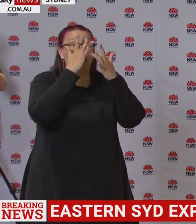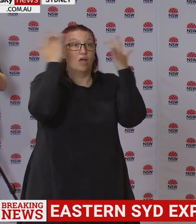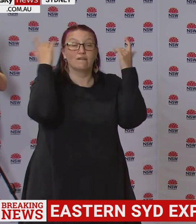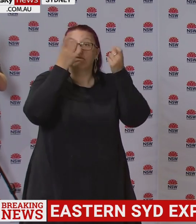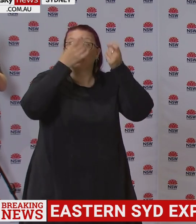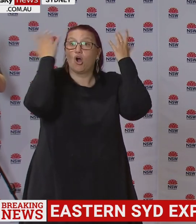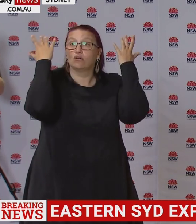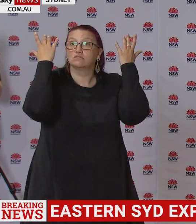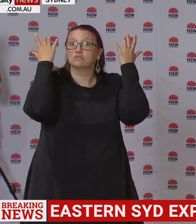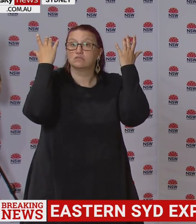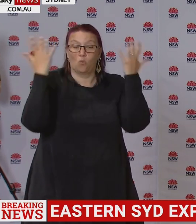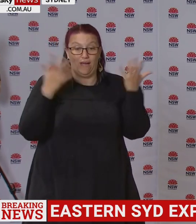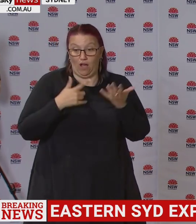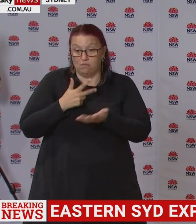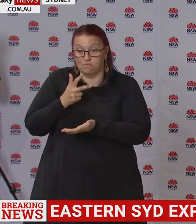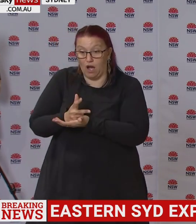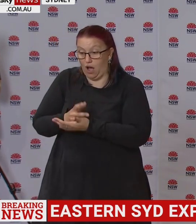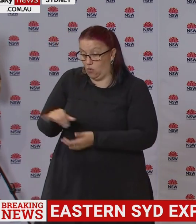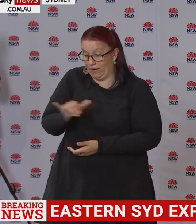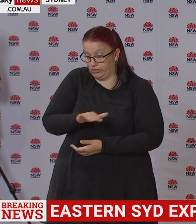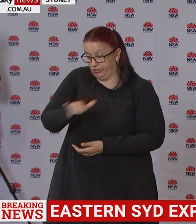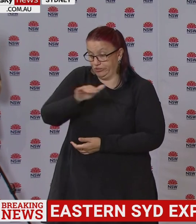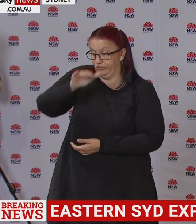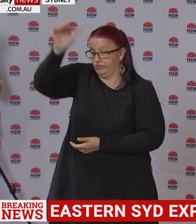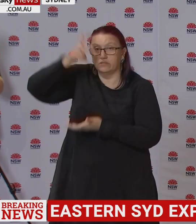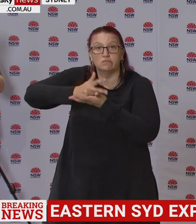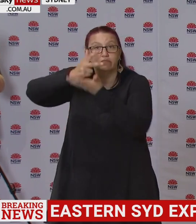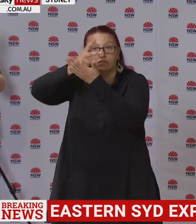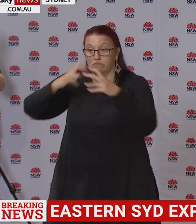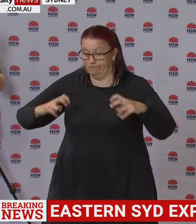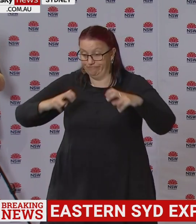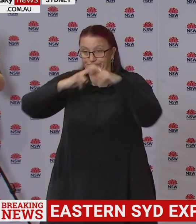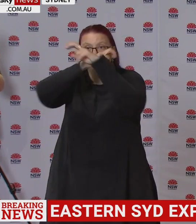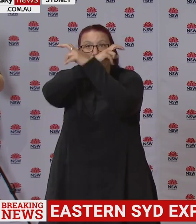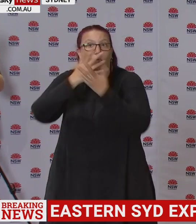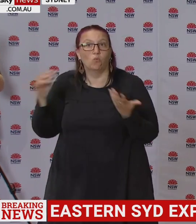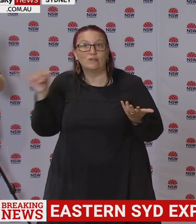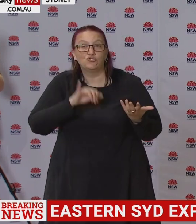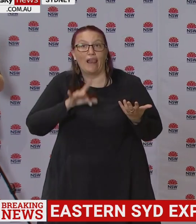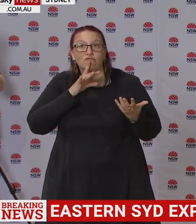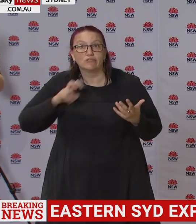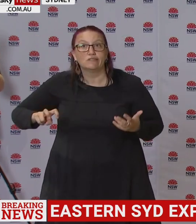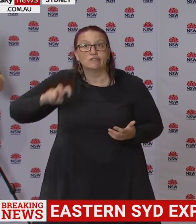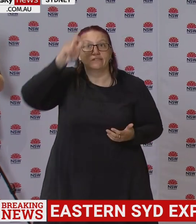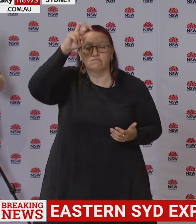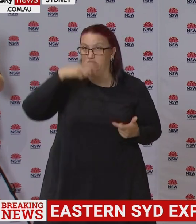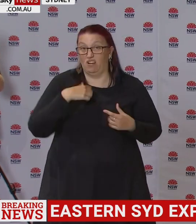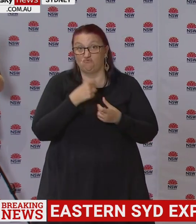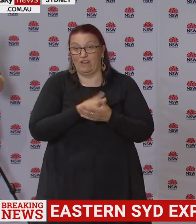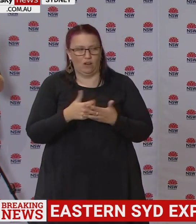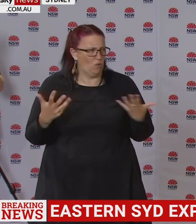how you got there, where you parked, which car park, which escalators you went up. I know I regularly do that.